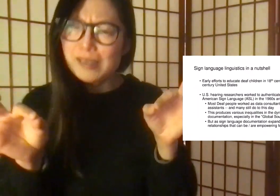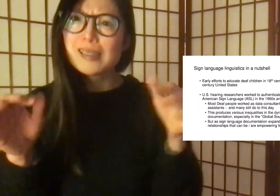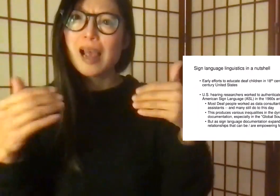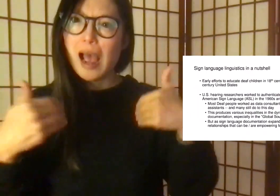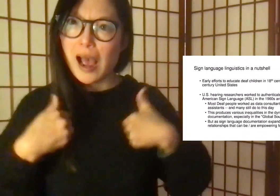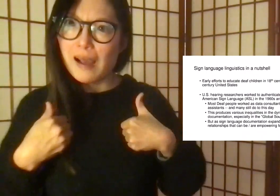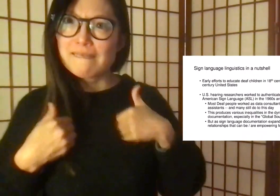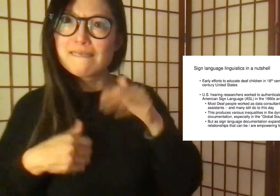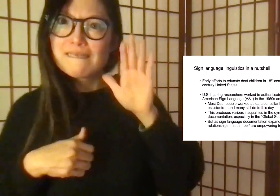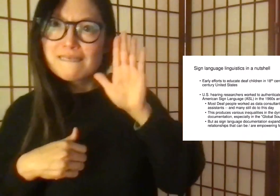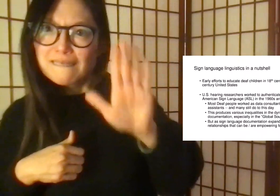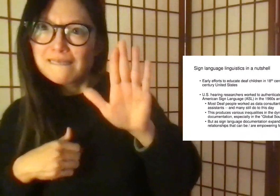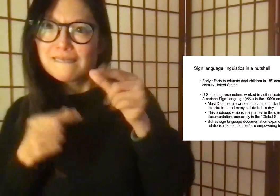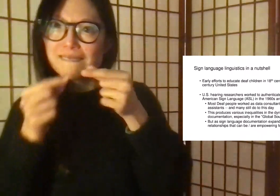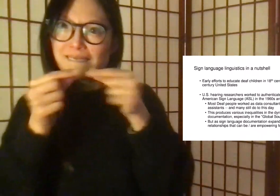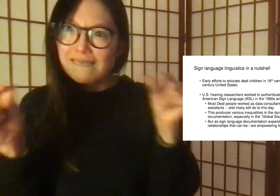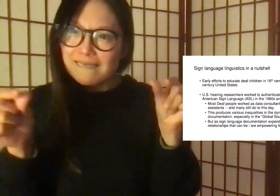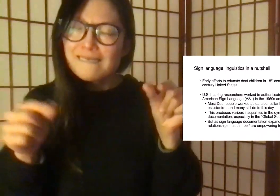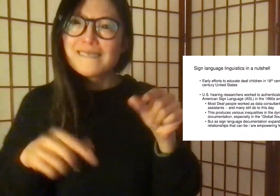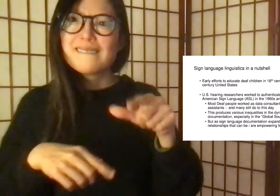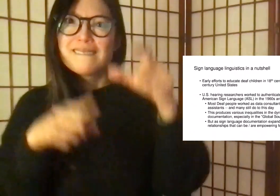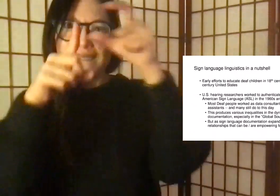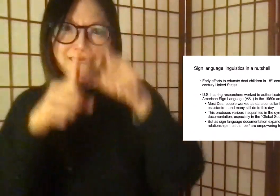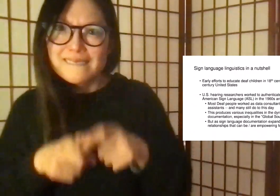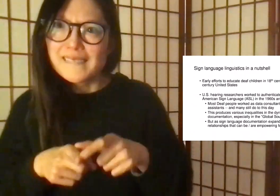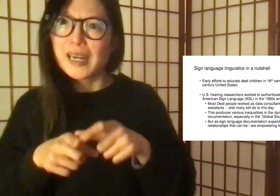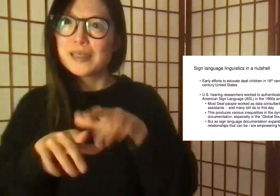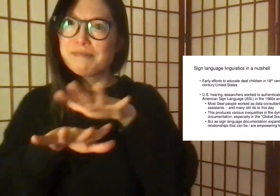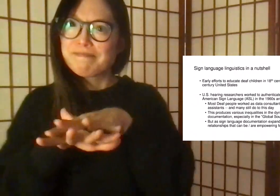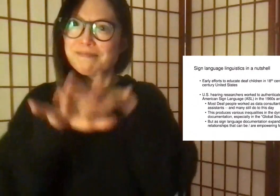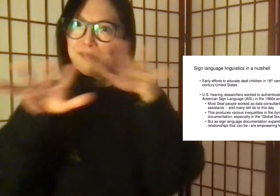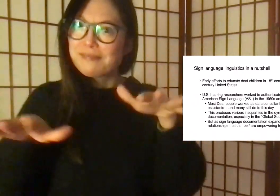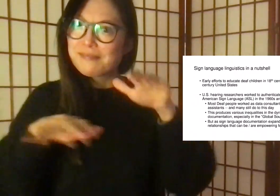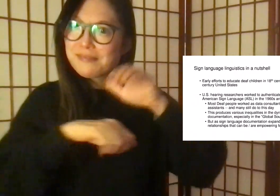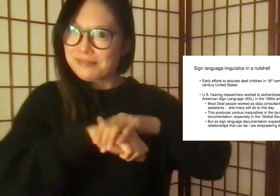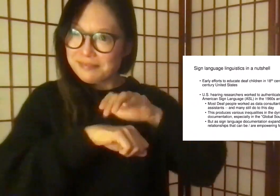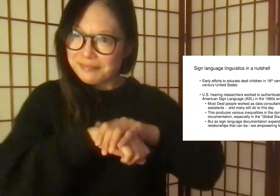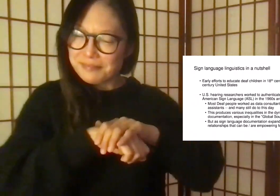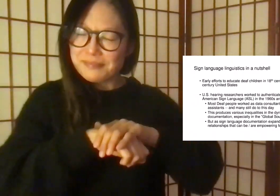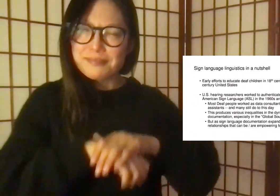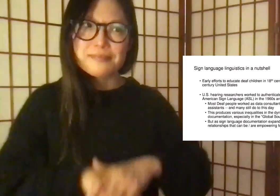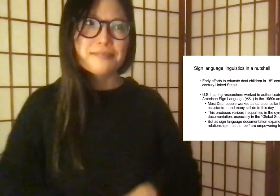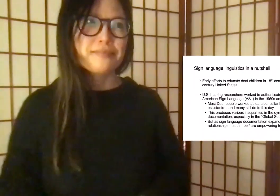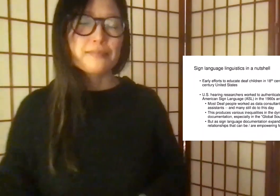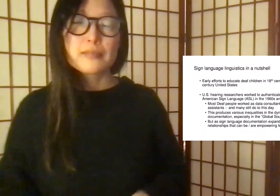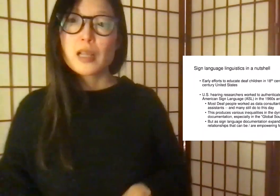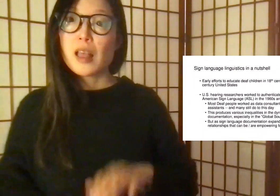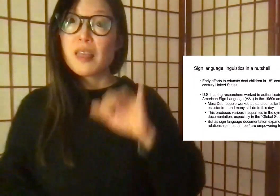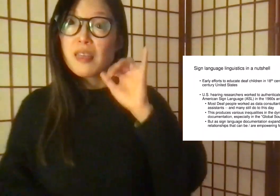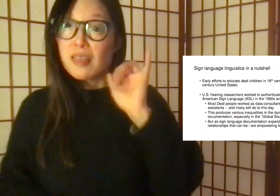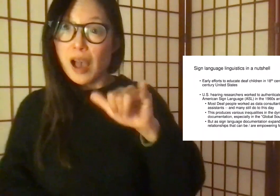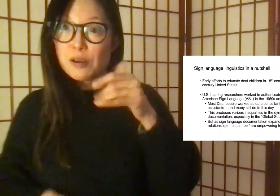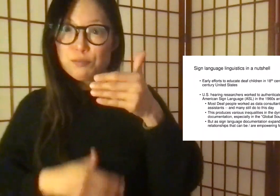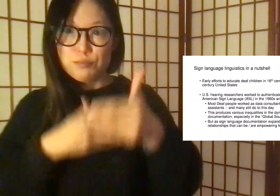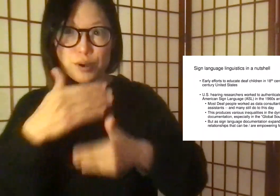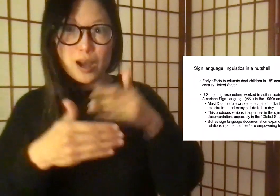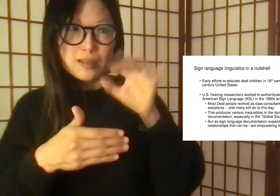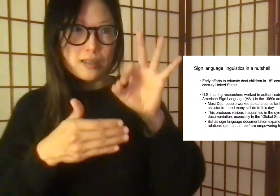status of American Sign Language, ASL, to demonstrate that it has a distinct language, with its own grammar apart